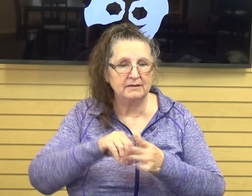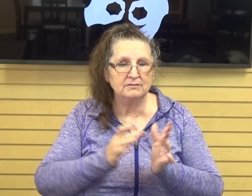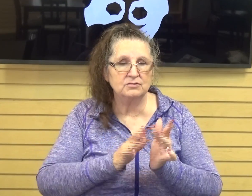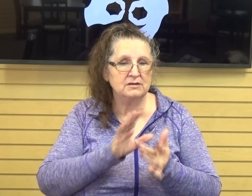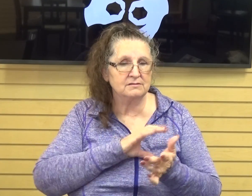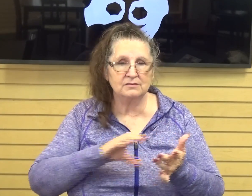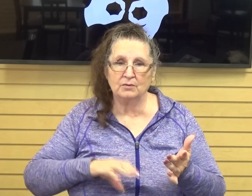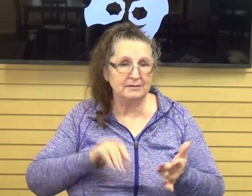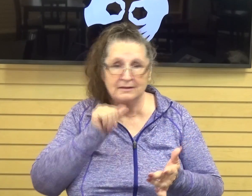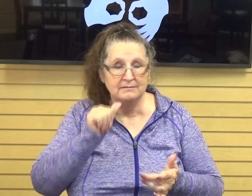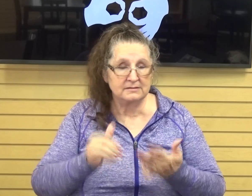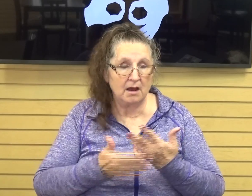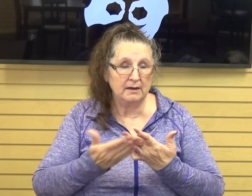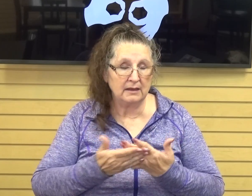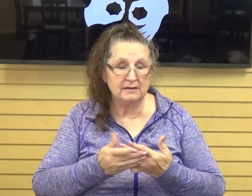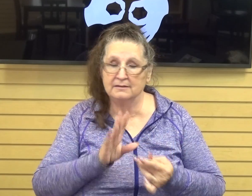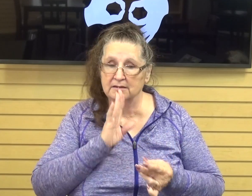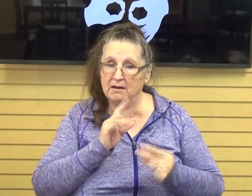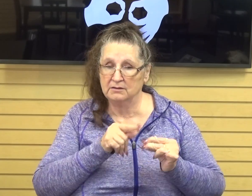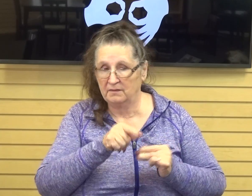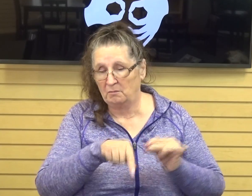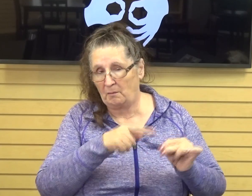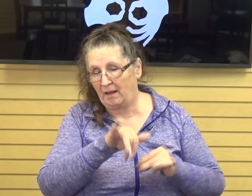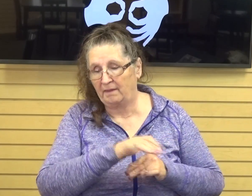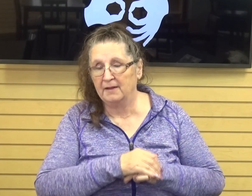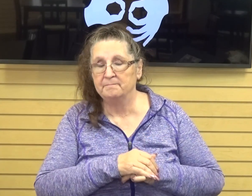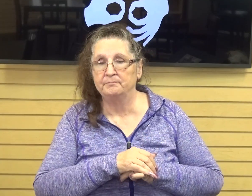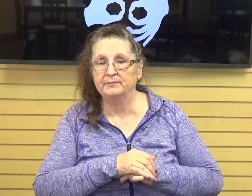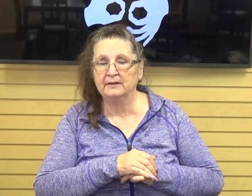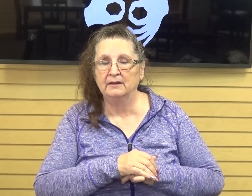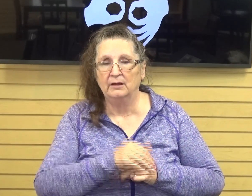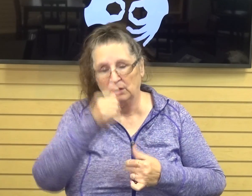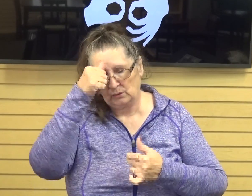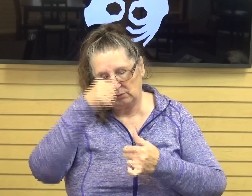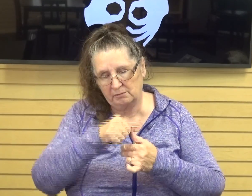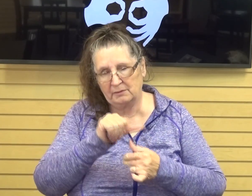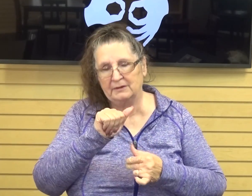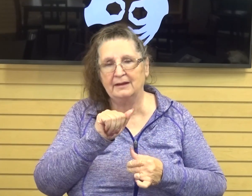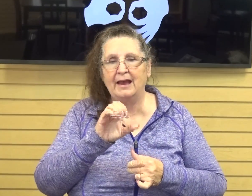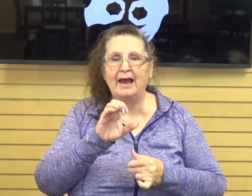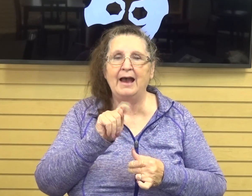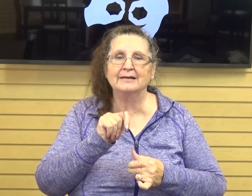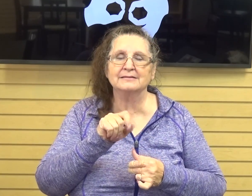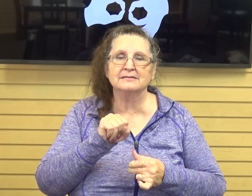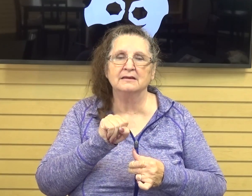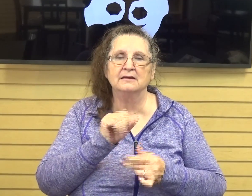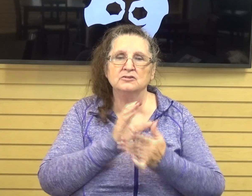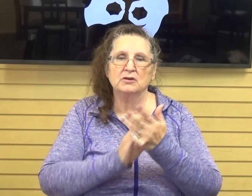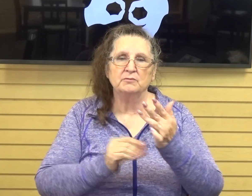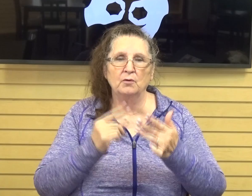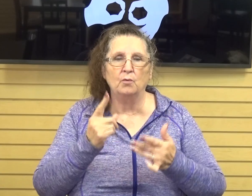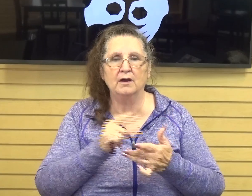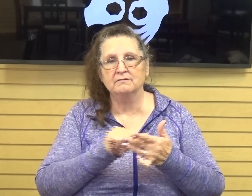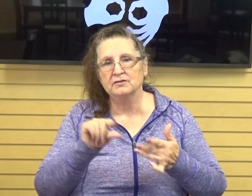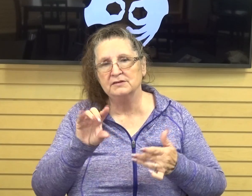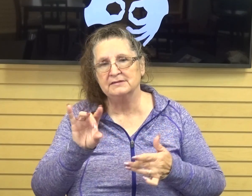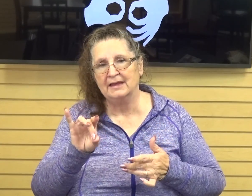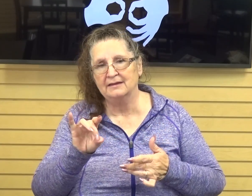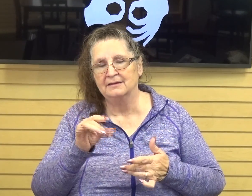easy. But I want you to remember that in Acts chapter one, verse eight, that Jesus said, you're going to receive